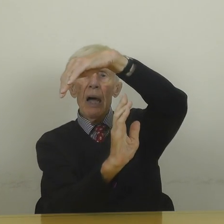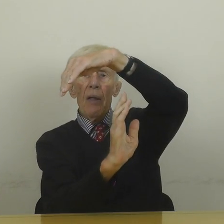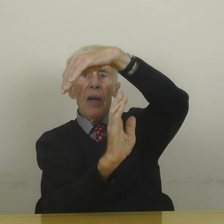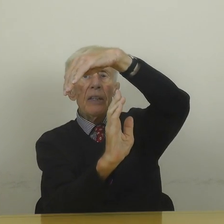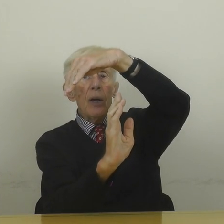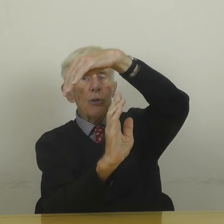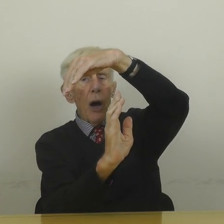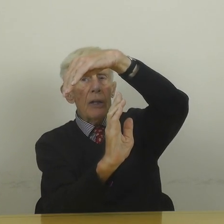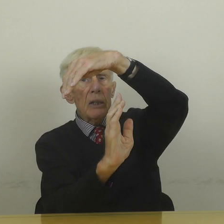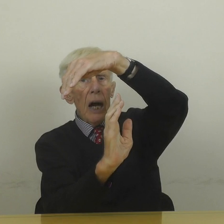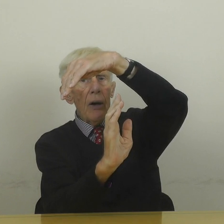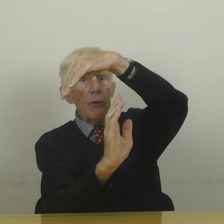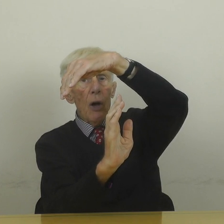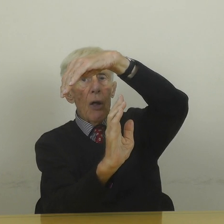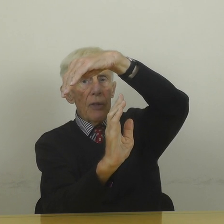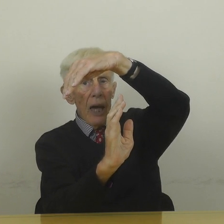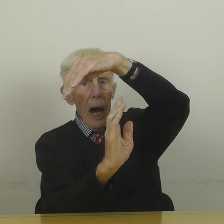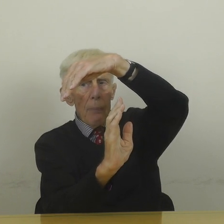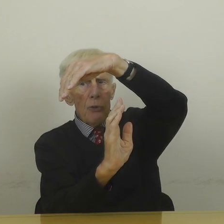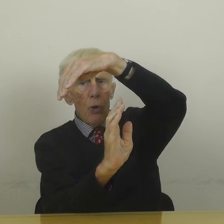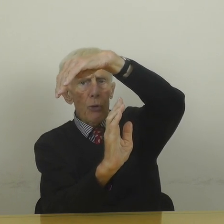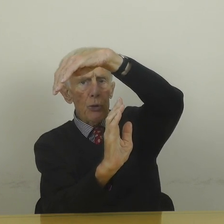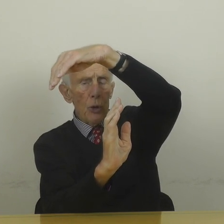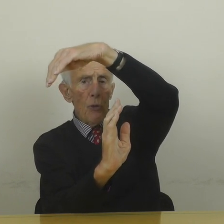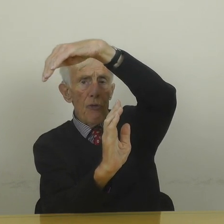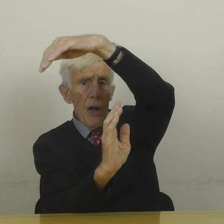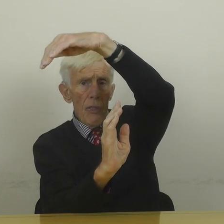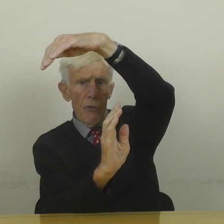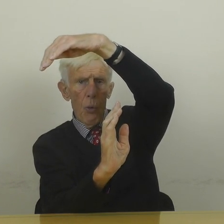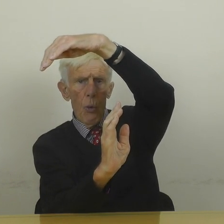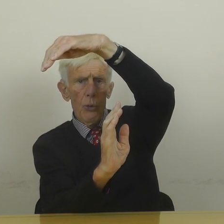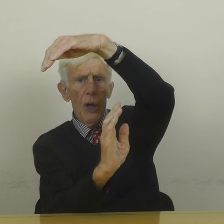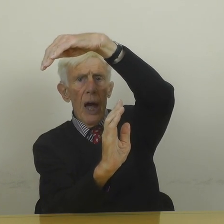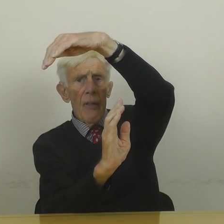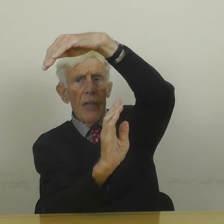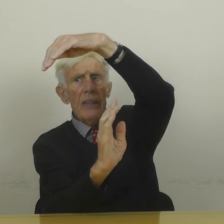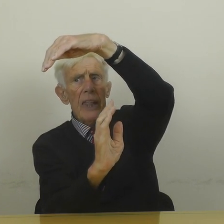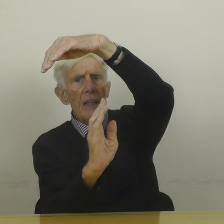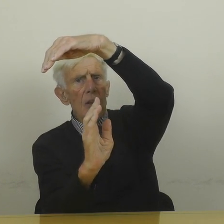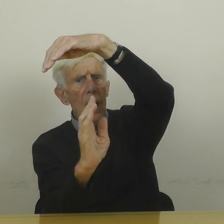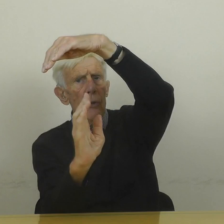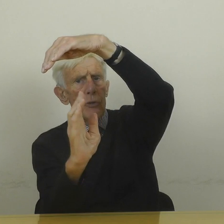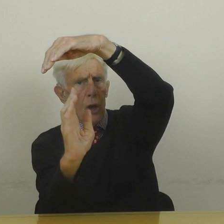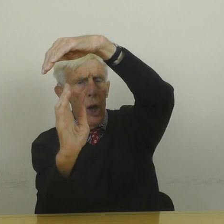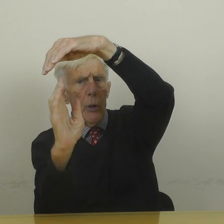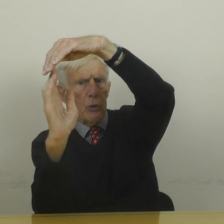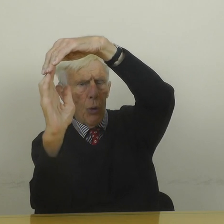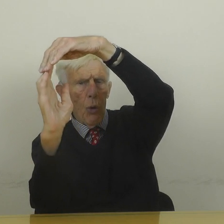They try and encourage the upper jaw to grow further forward, and then that allows the lower jaw